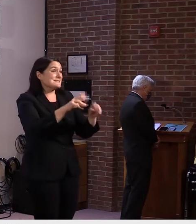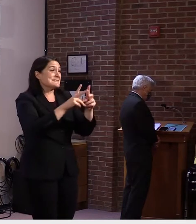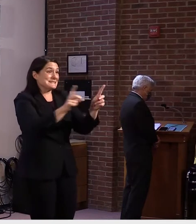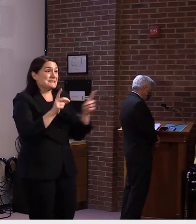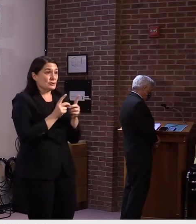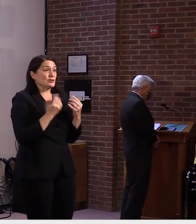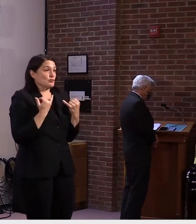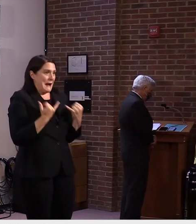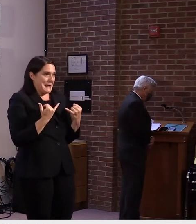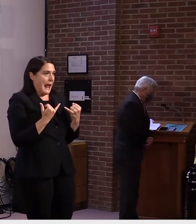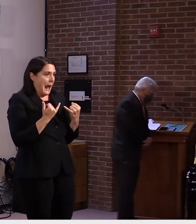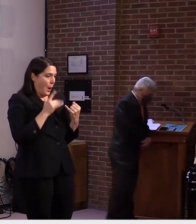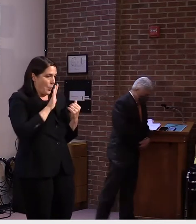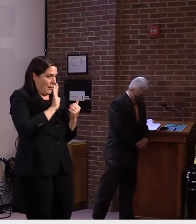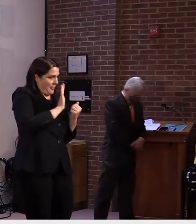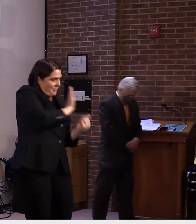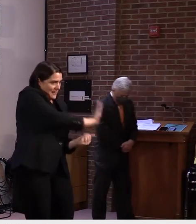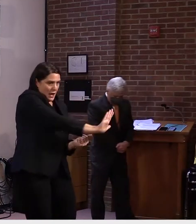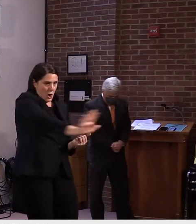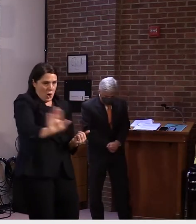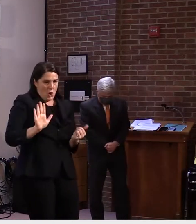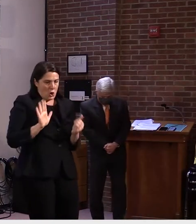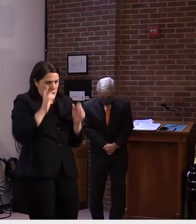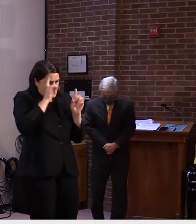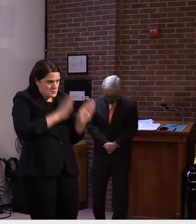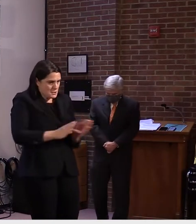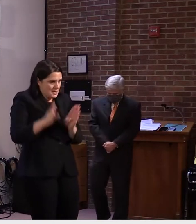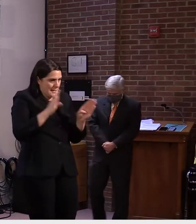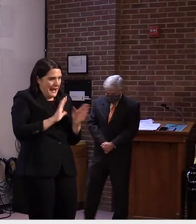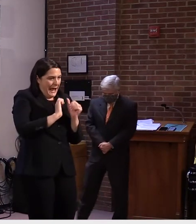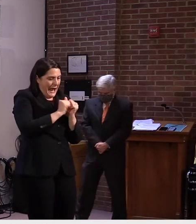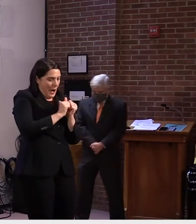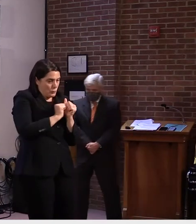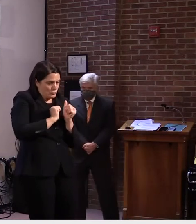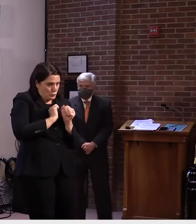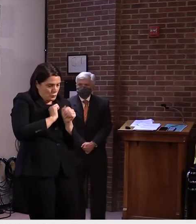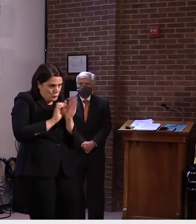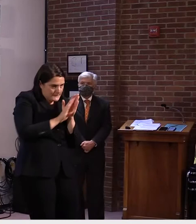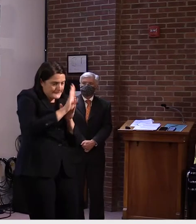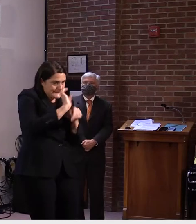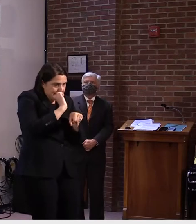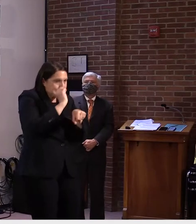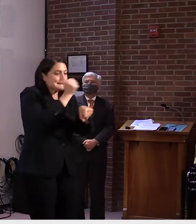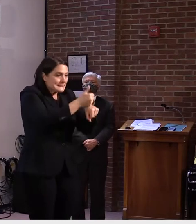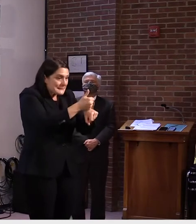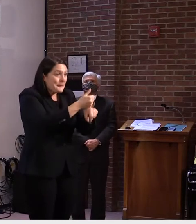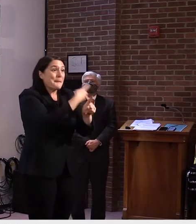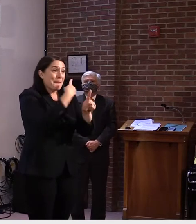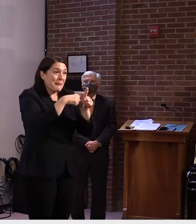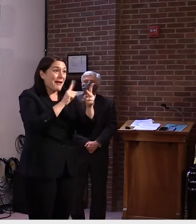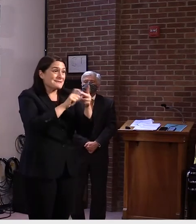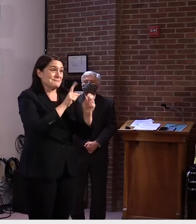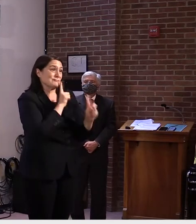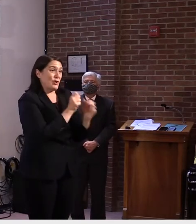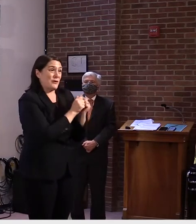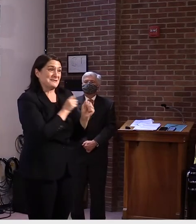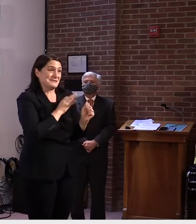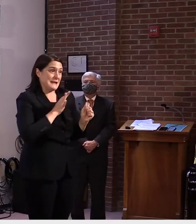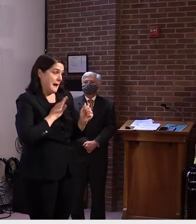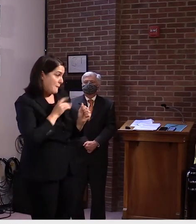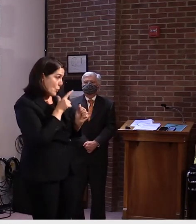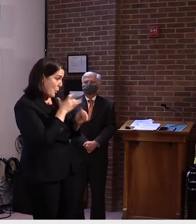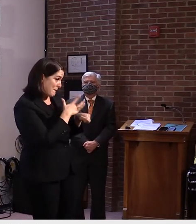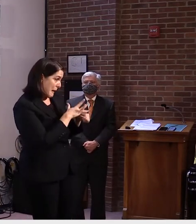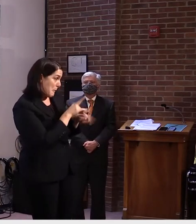finalizing the reopening plans. That's sort of the first step. I think the next step is to have those conversations with their staff about who's available and who